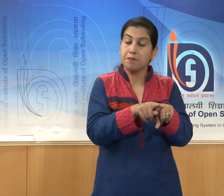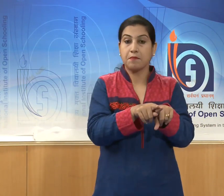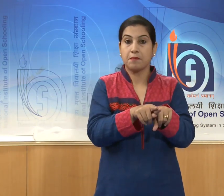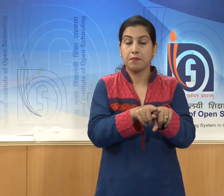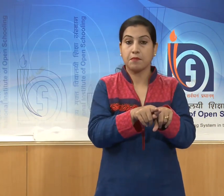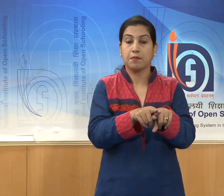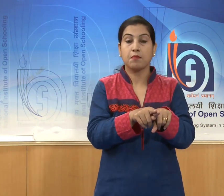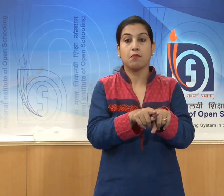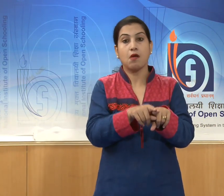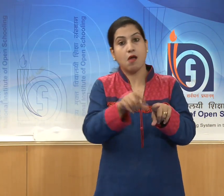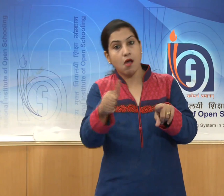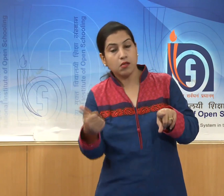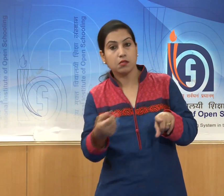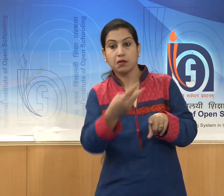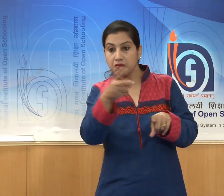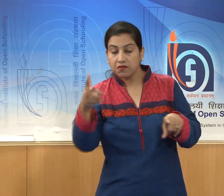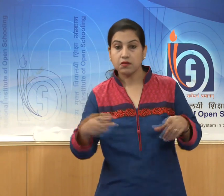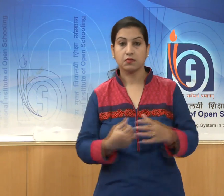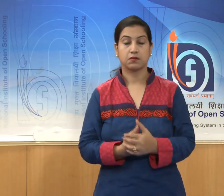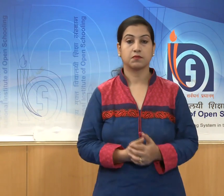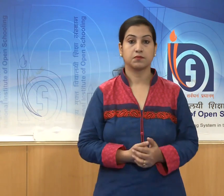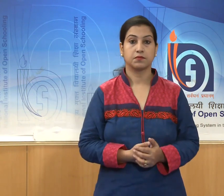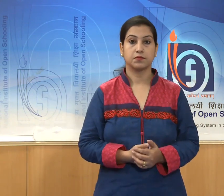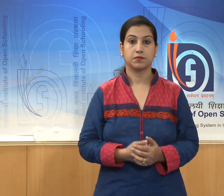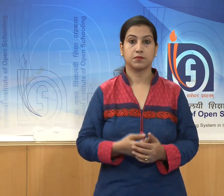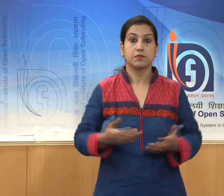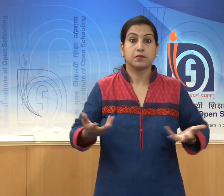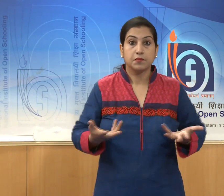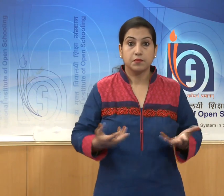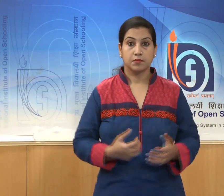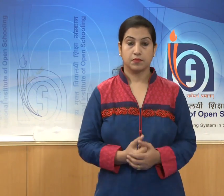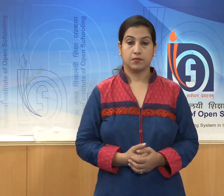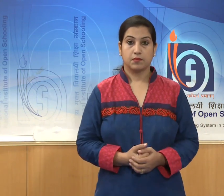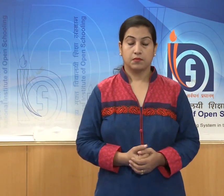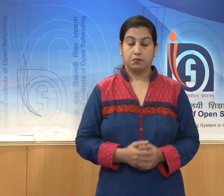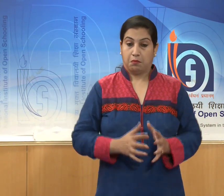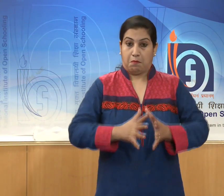also produced in a large extent.